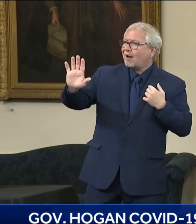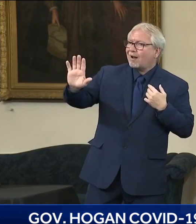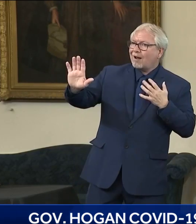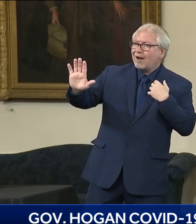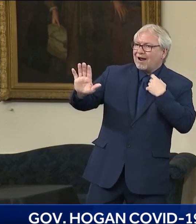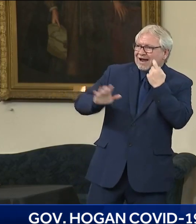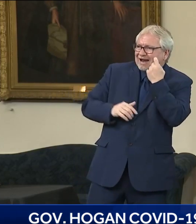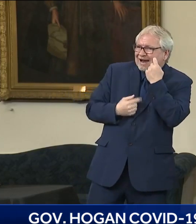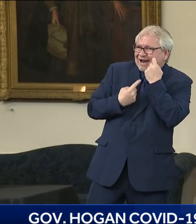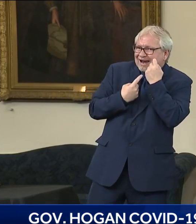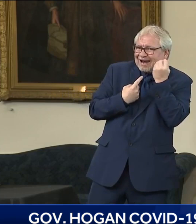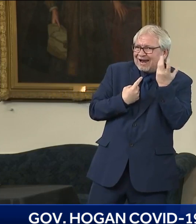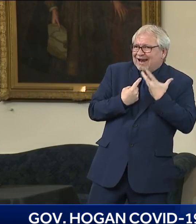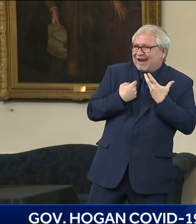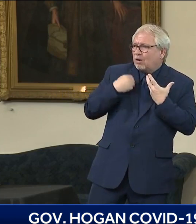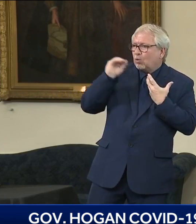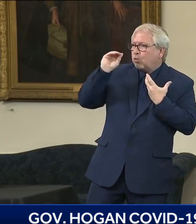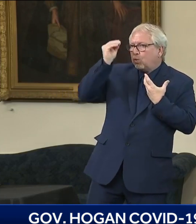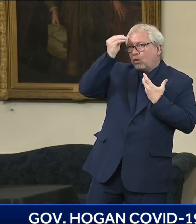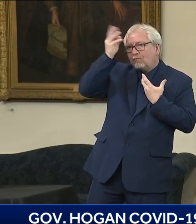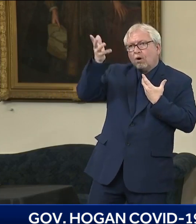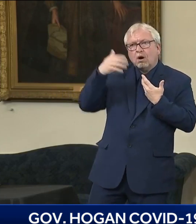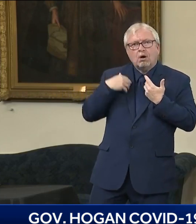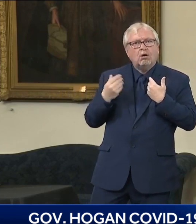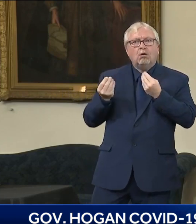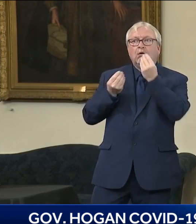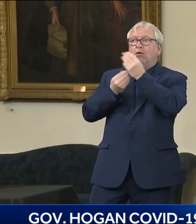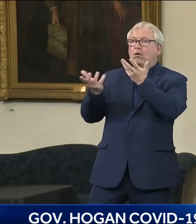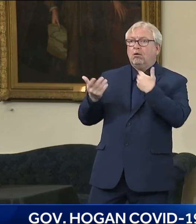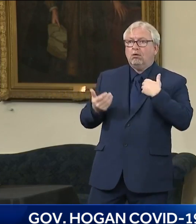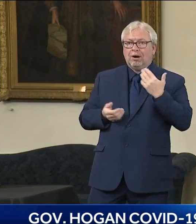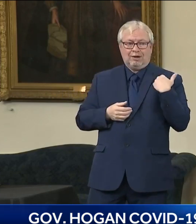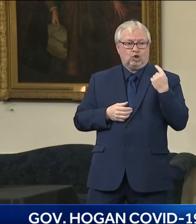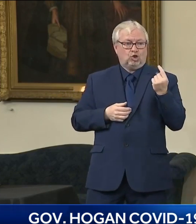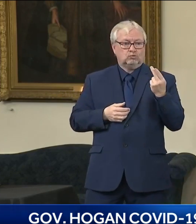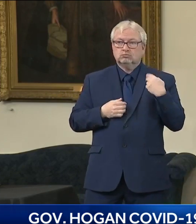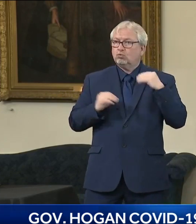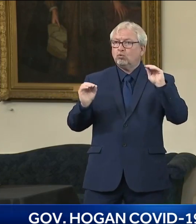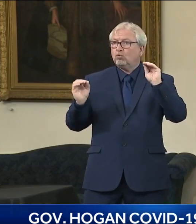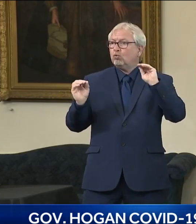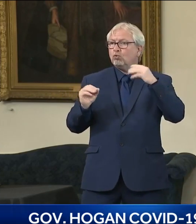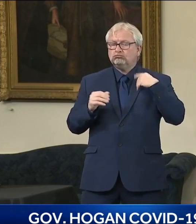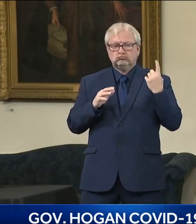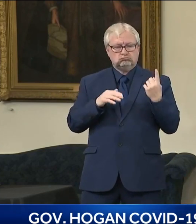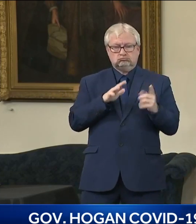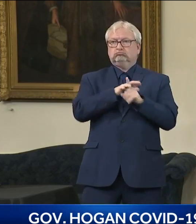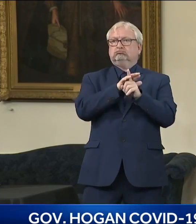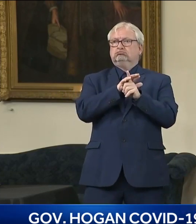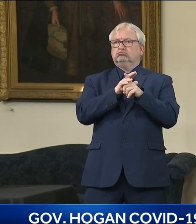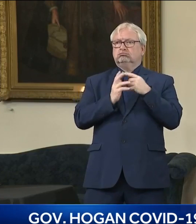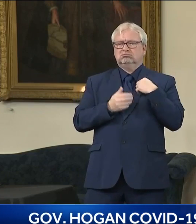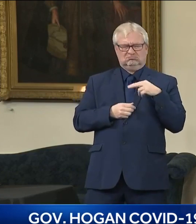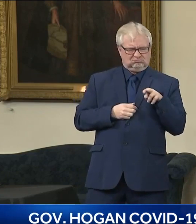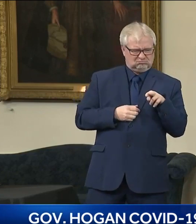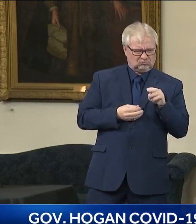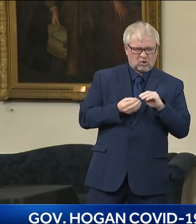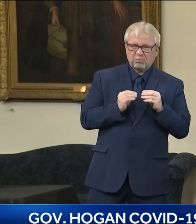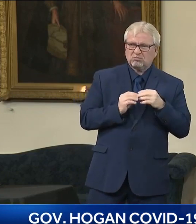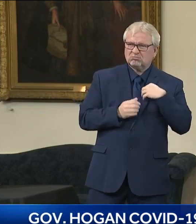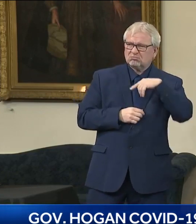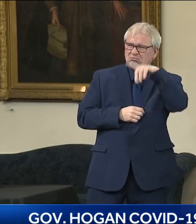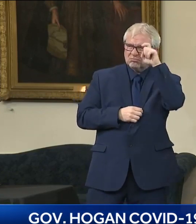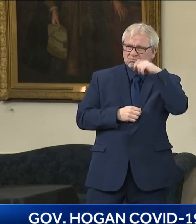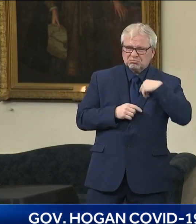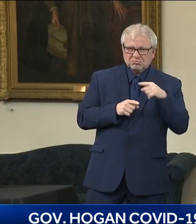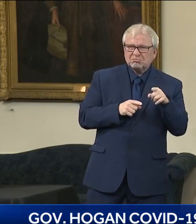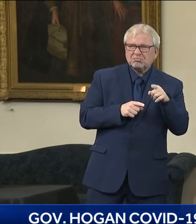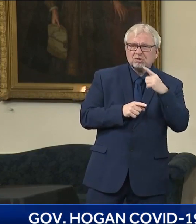on it. So we don't have any more information than I gave you other than Thursday night. This appeared on our website. We didn't know what they were. And they said they think they belong